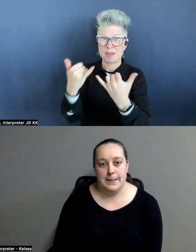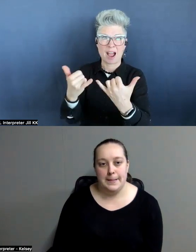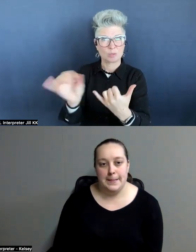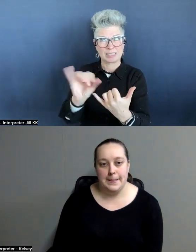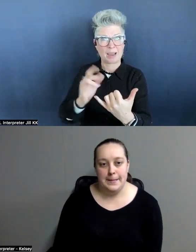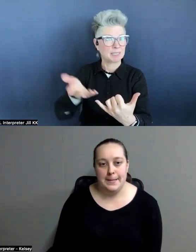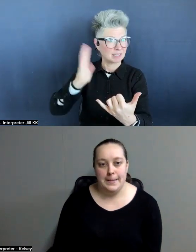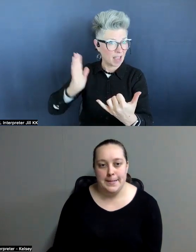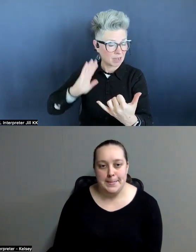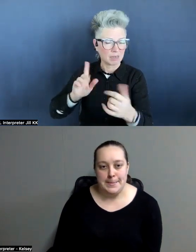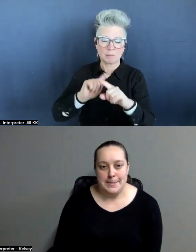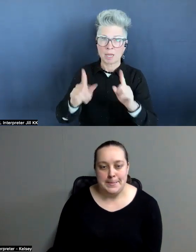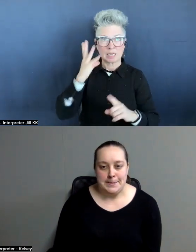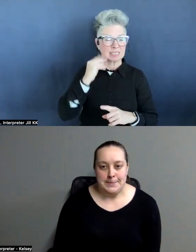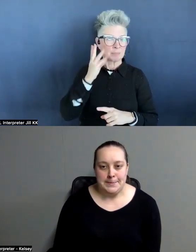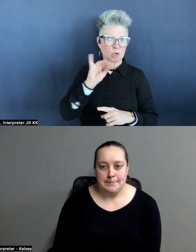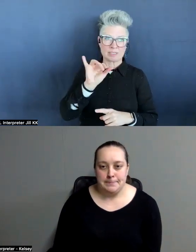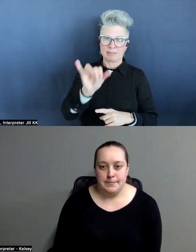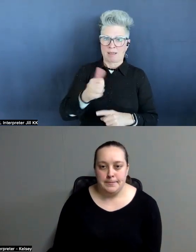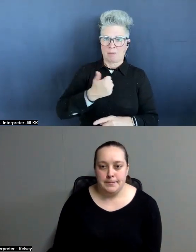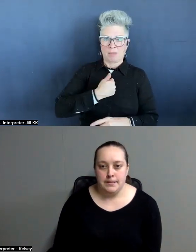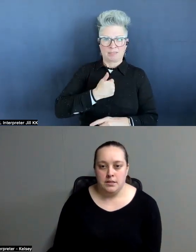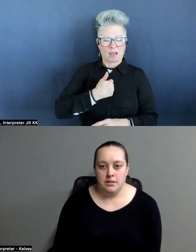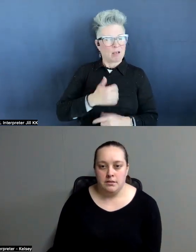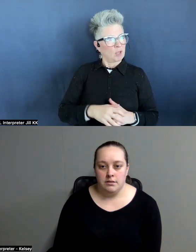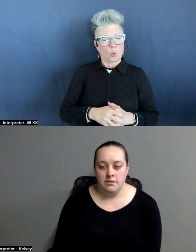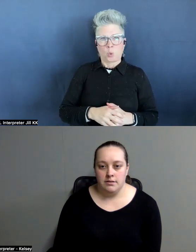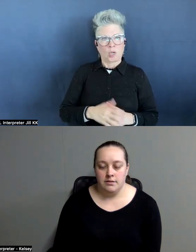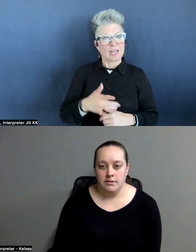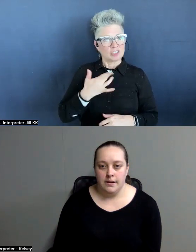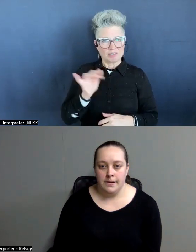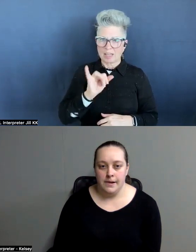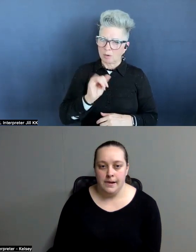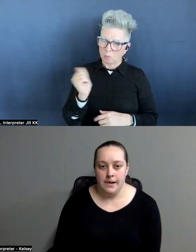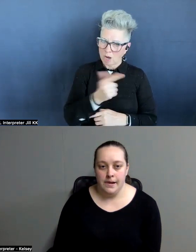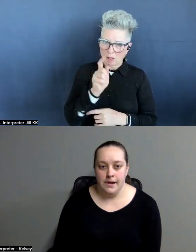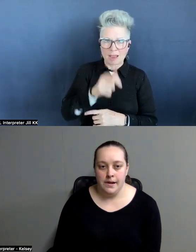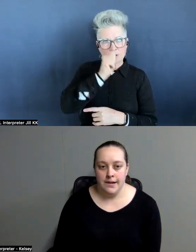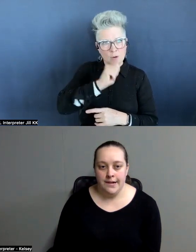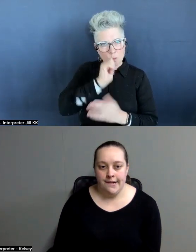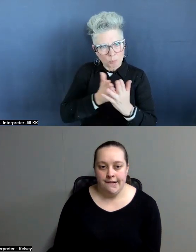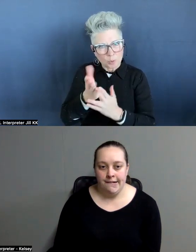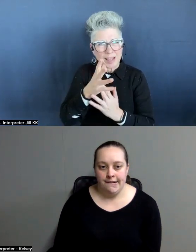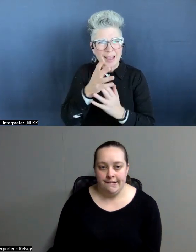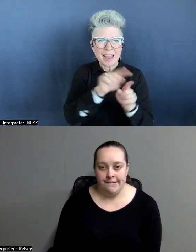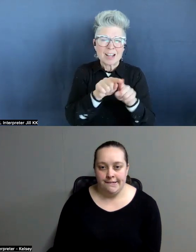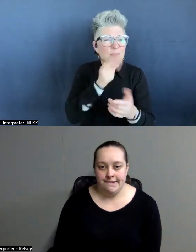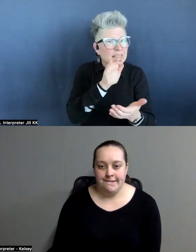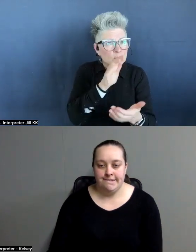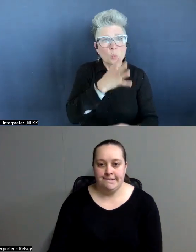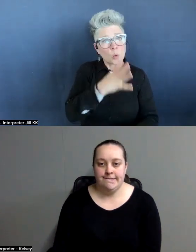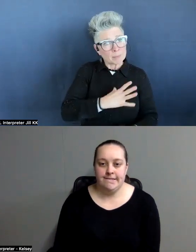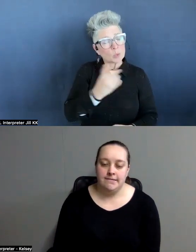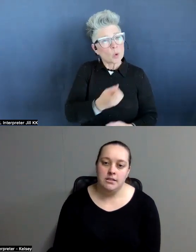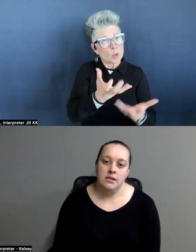But going through that myself, I mean, I just feel like we all have to go through it. And as women, we always want to help each other. But there's